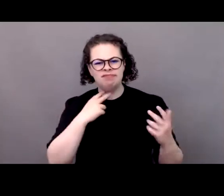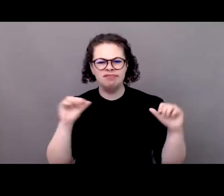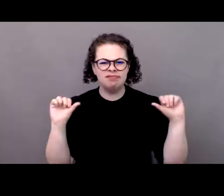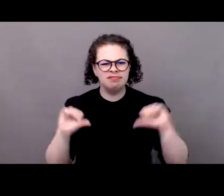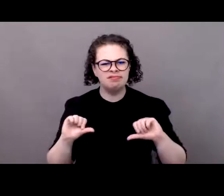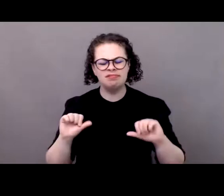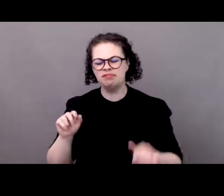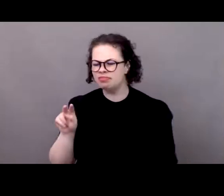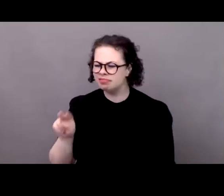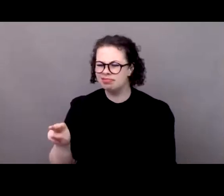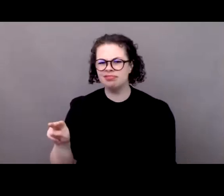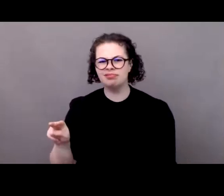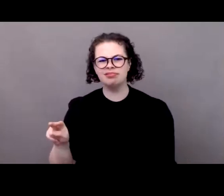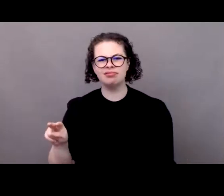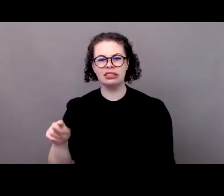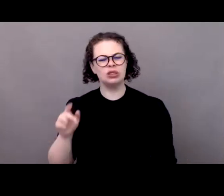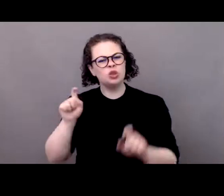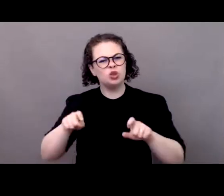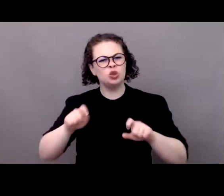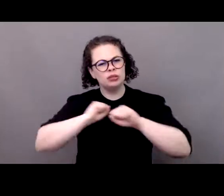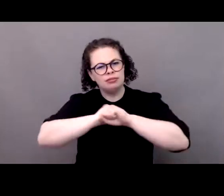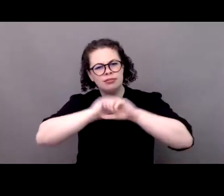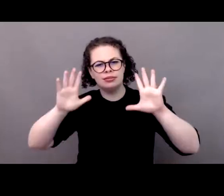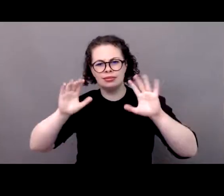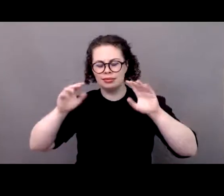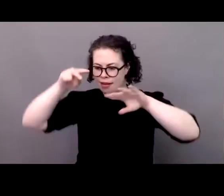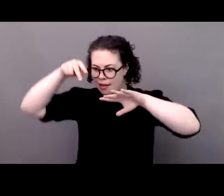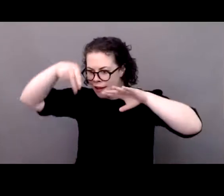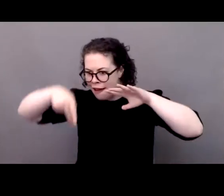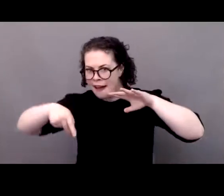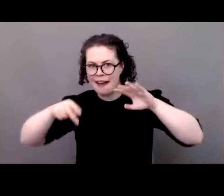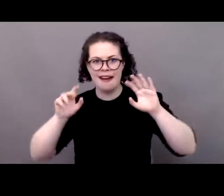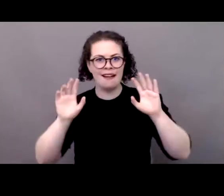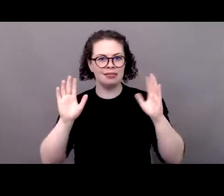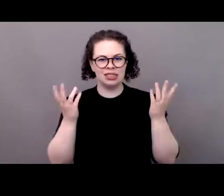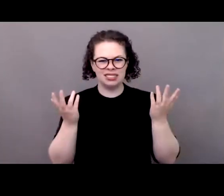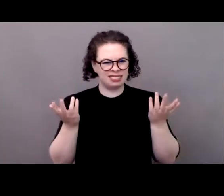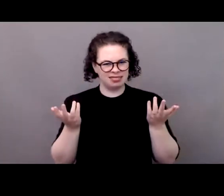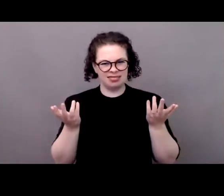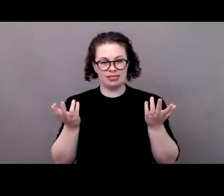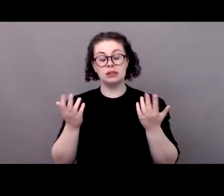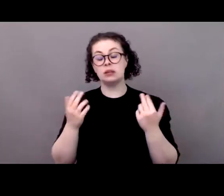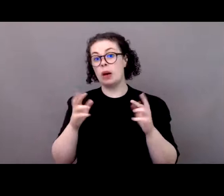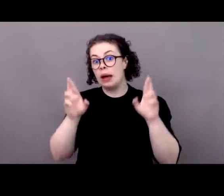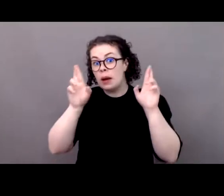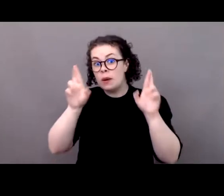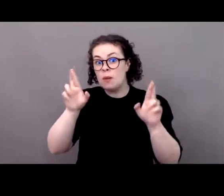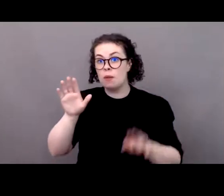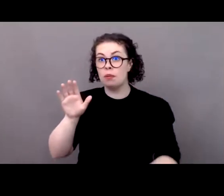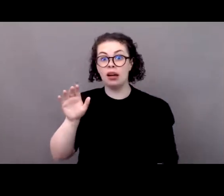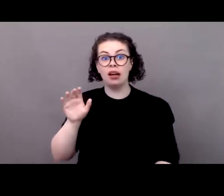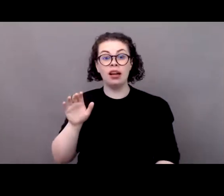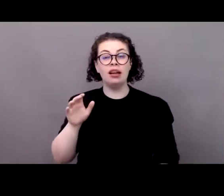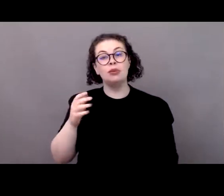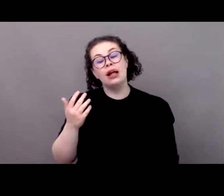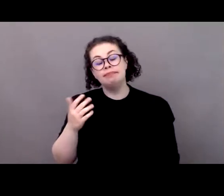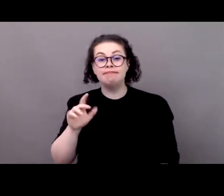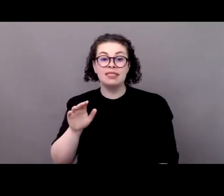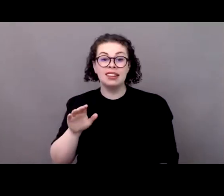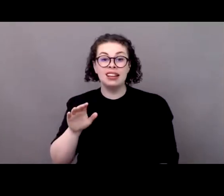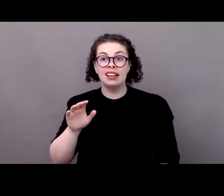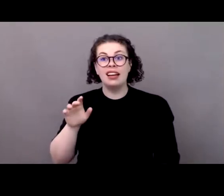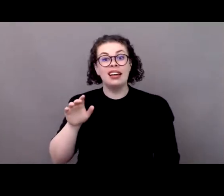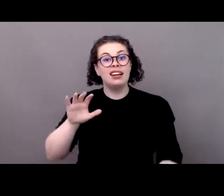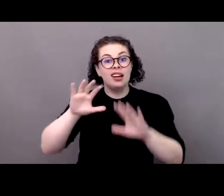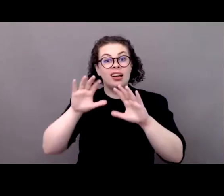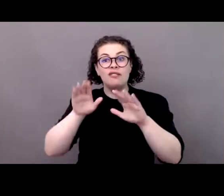is that this reality uh you know may may be different in the future can can be by far worse so we need to to act this